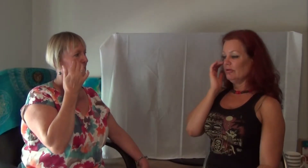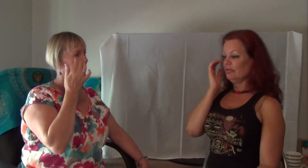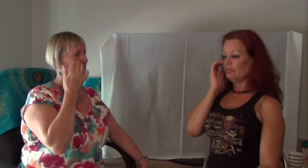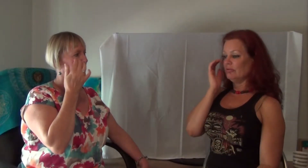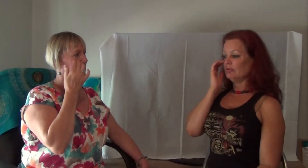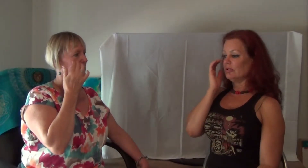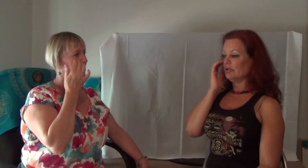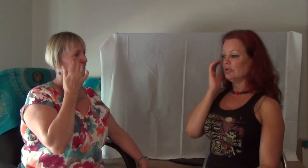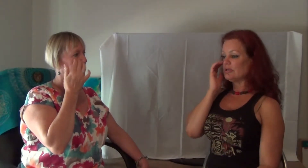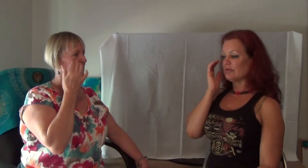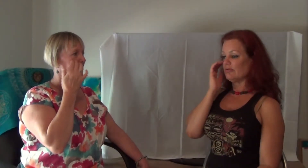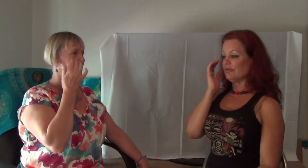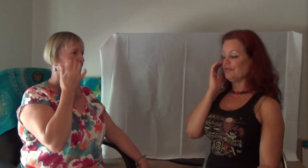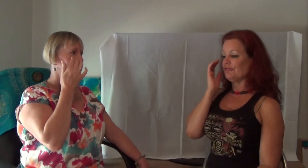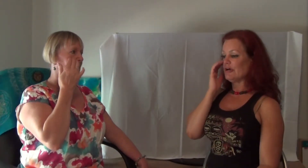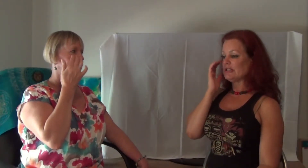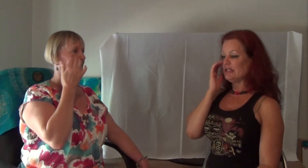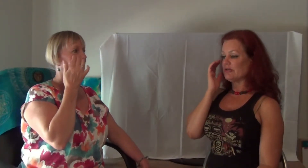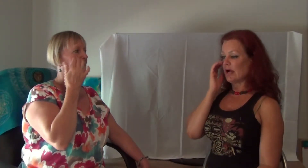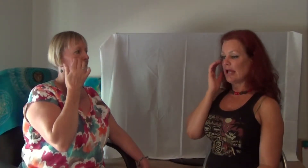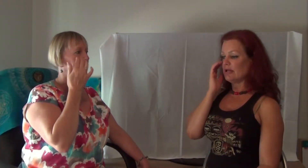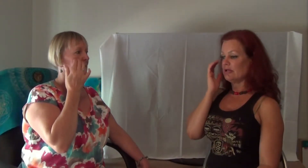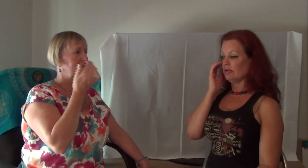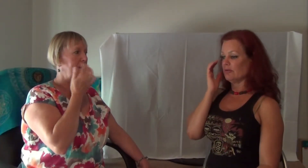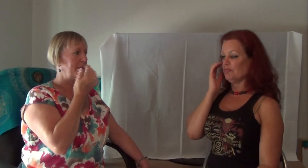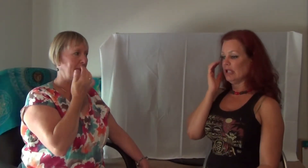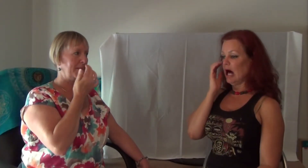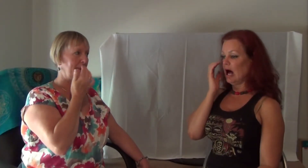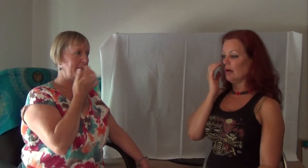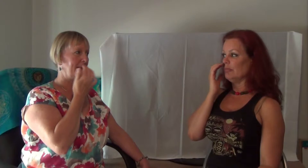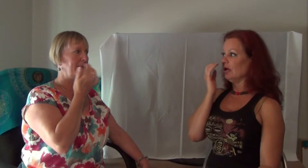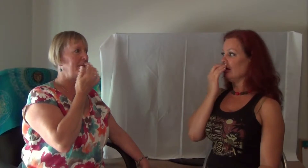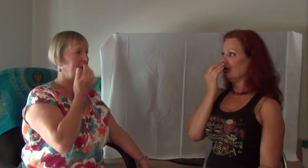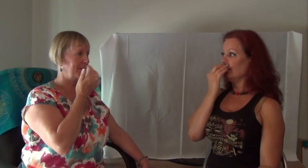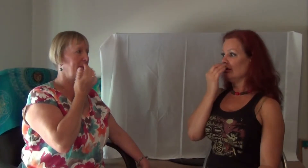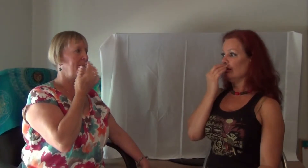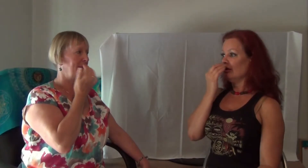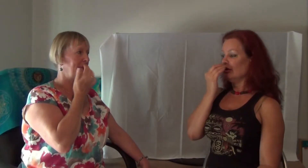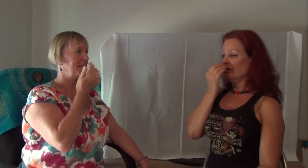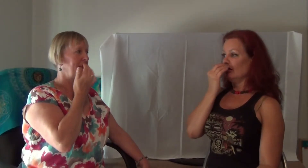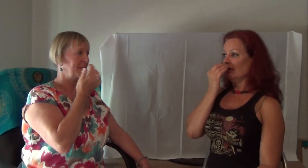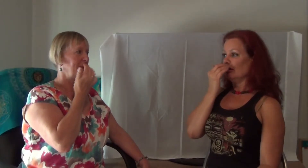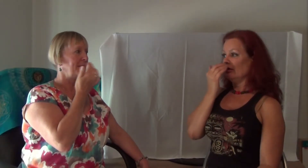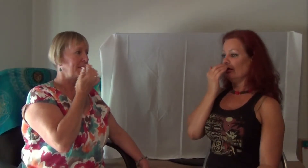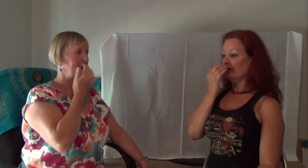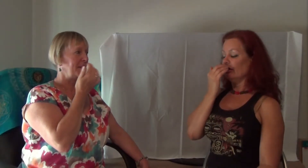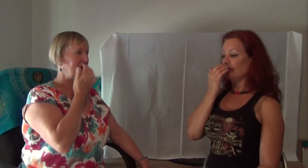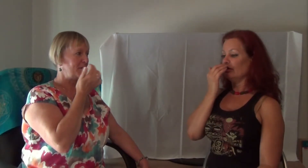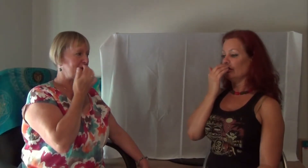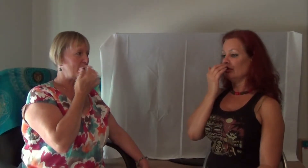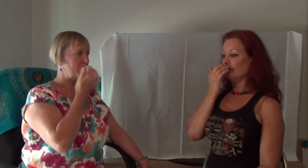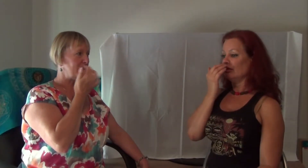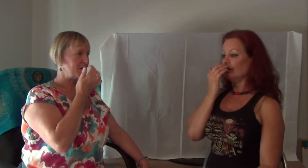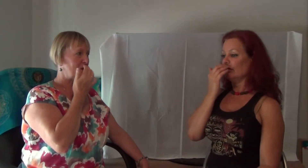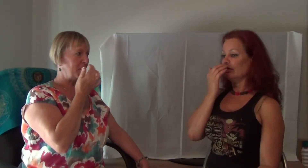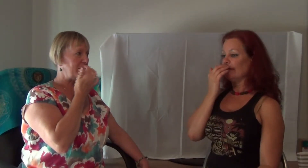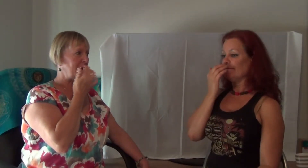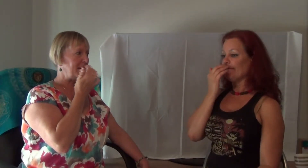Ooh, sort of a fuzzy triangular blob. Mm-hmm. Yeah. If it was an object, what would it be?